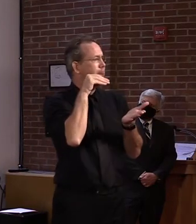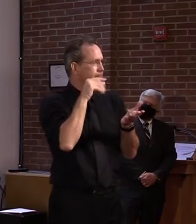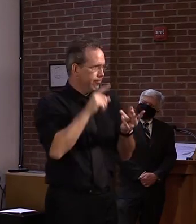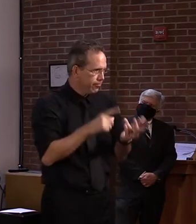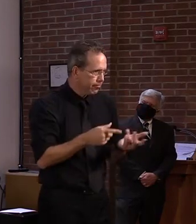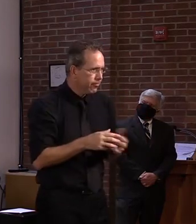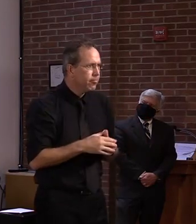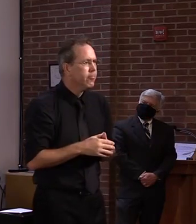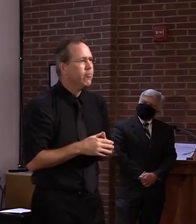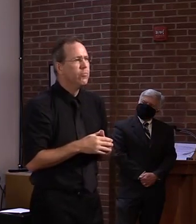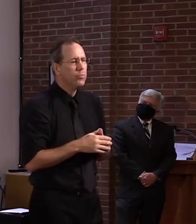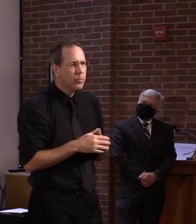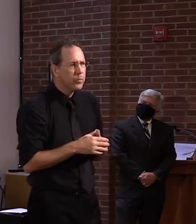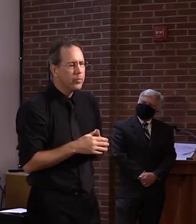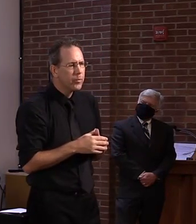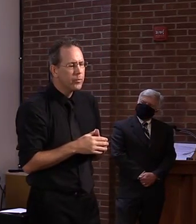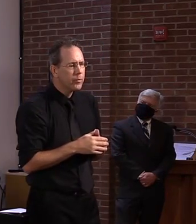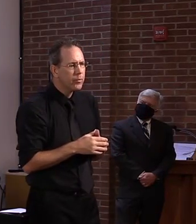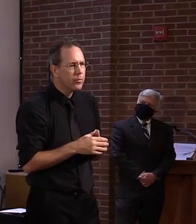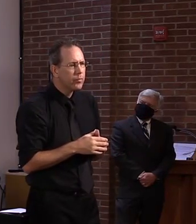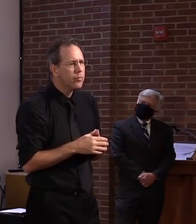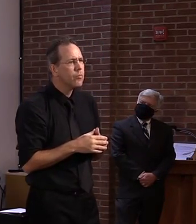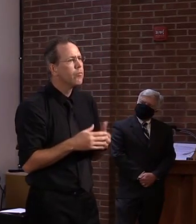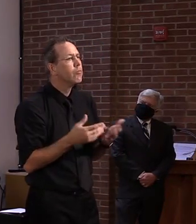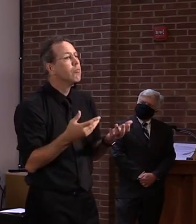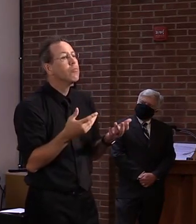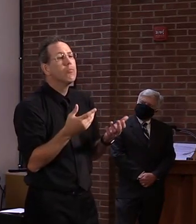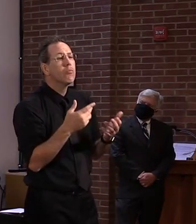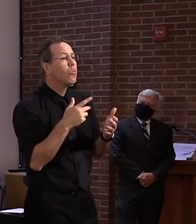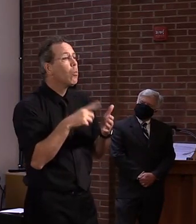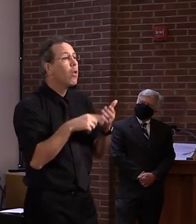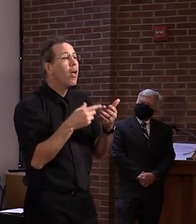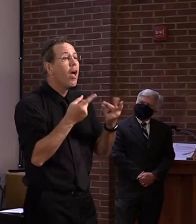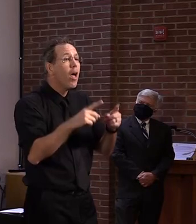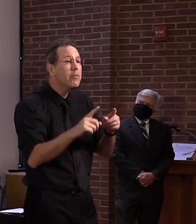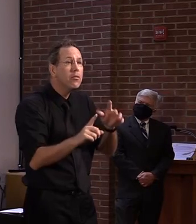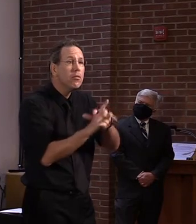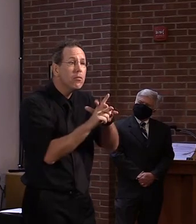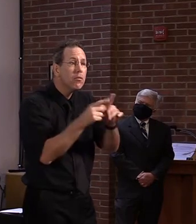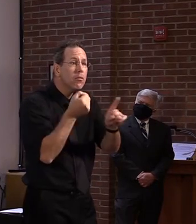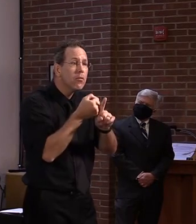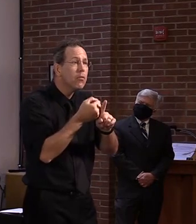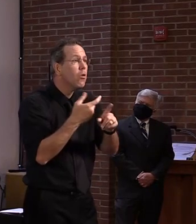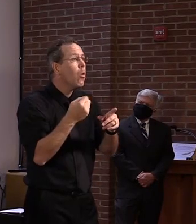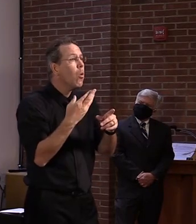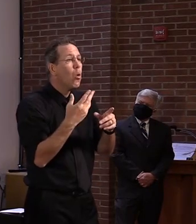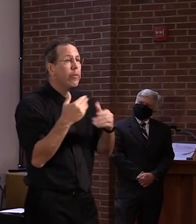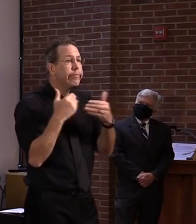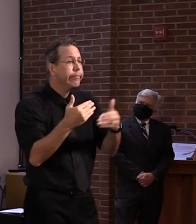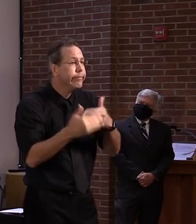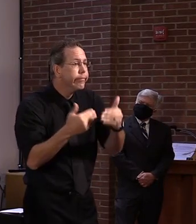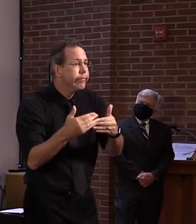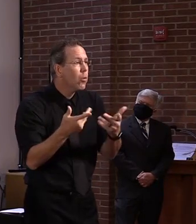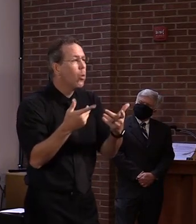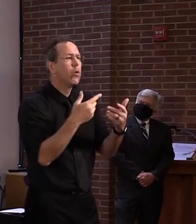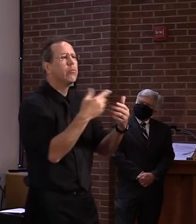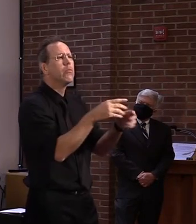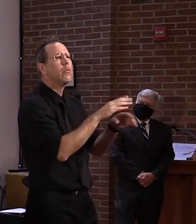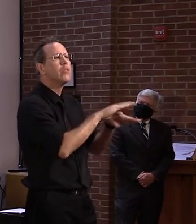Sometimes the setting could continue on. Other times they chose to close for a limited period of time.